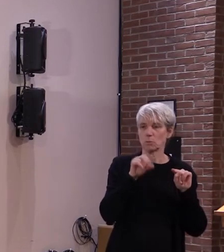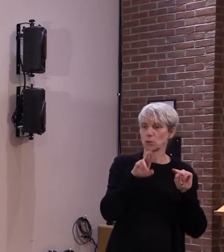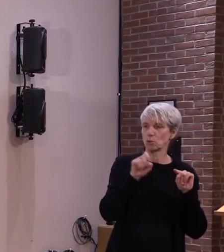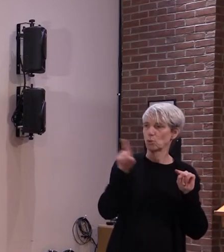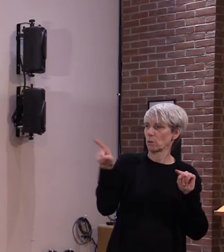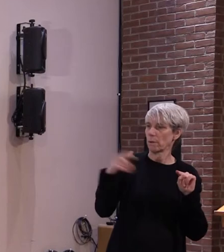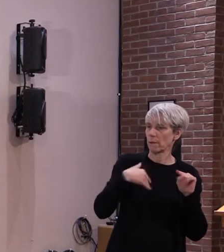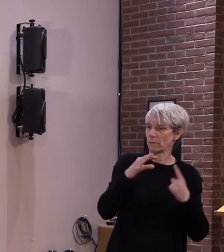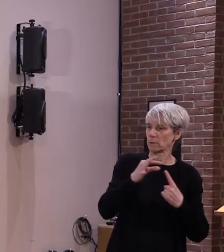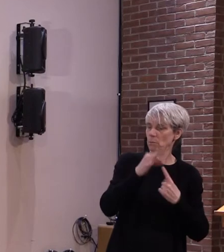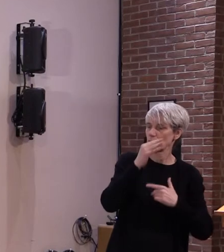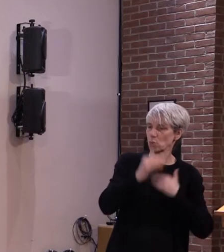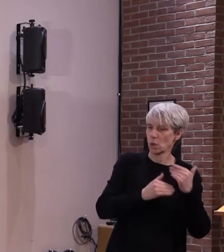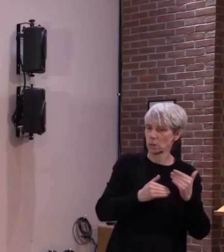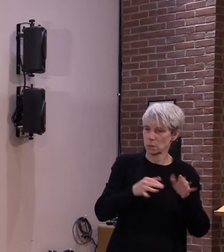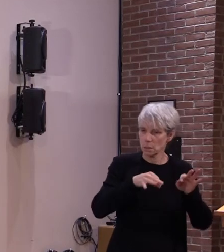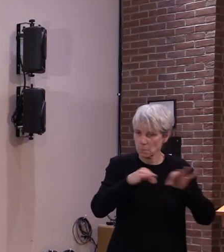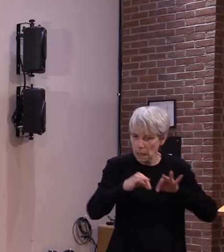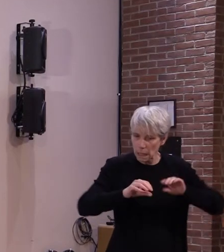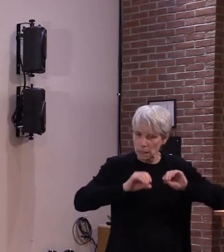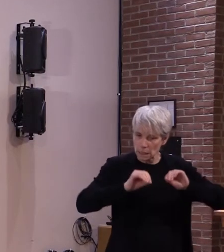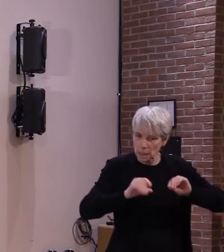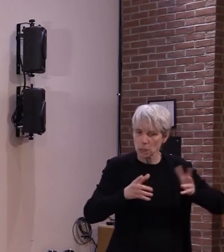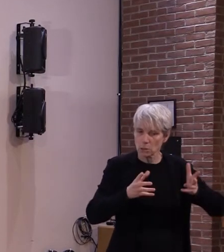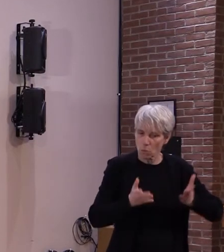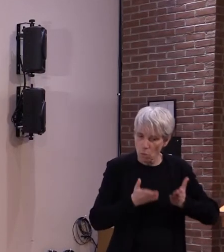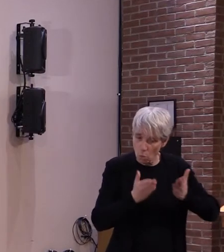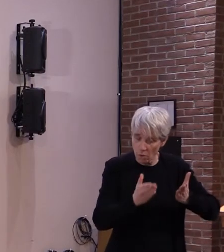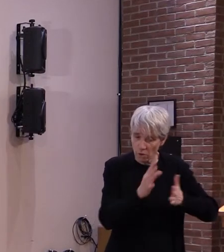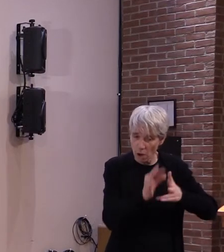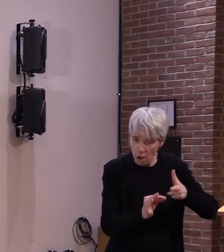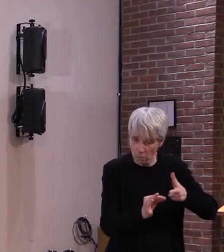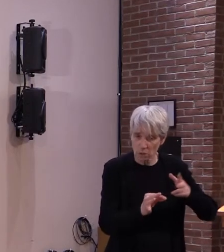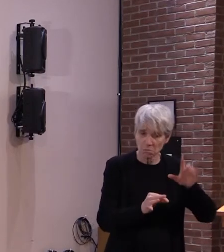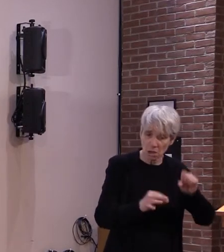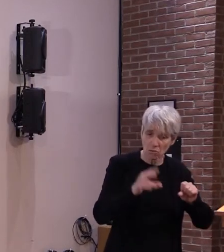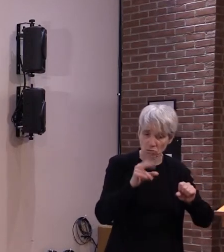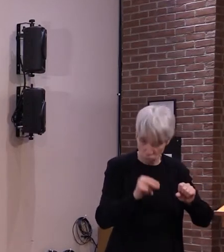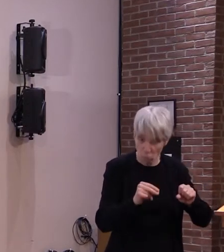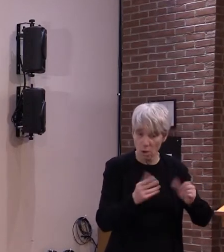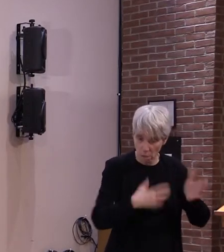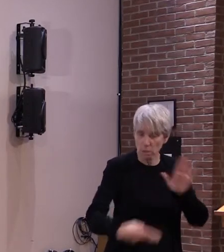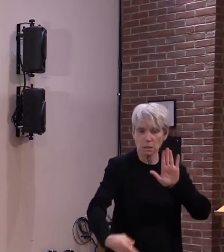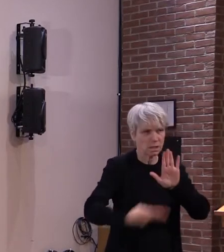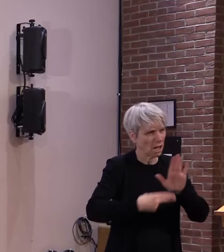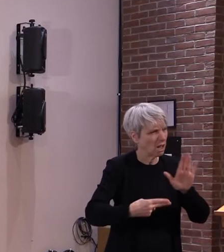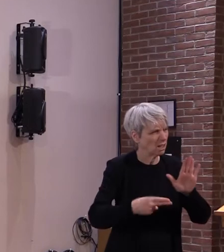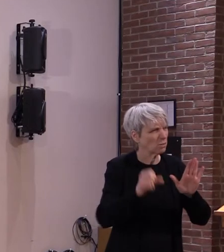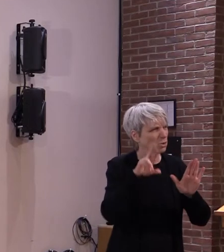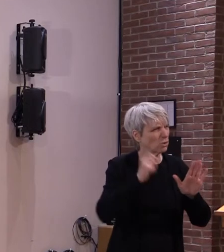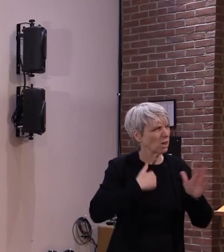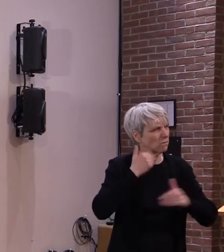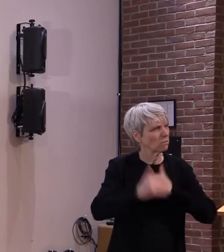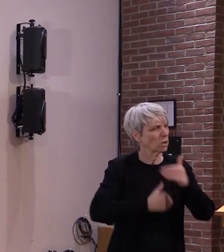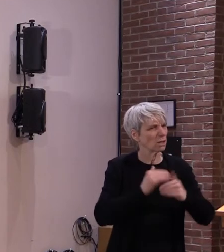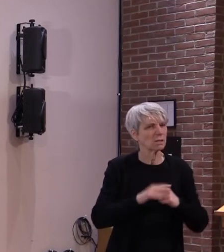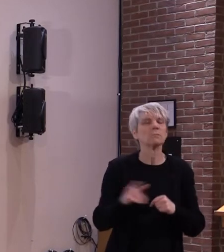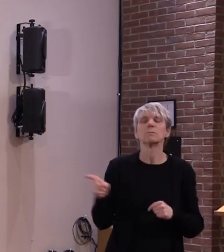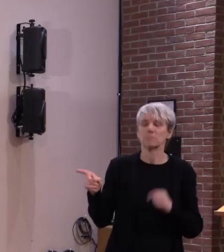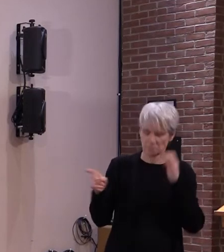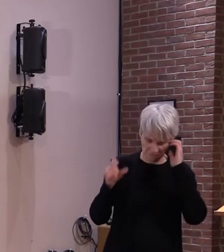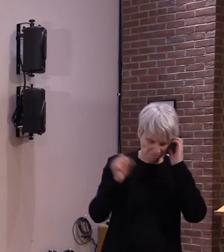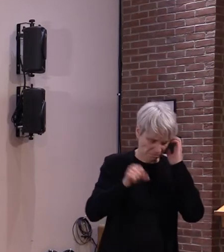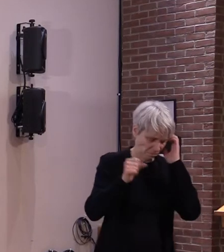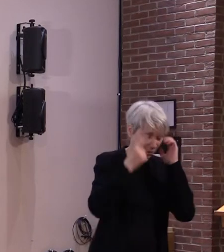yeah so with any procedure like getting a vaccine